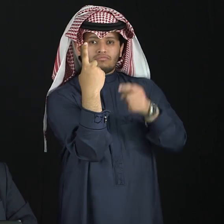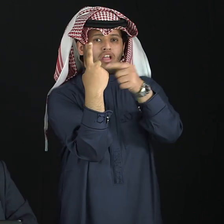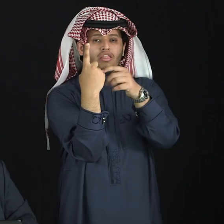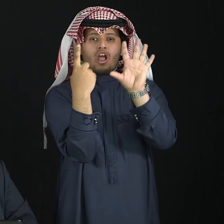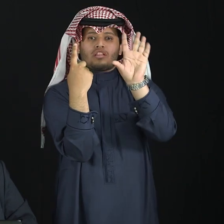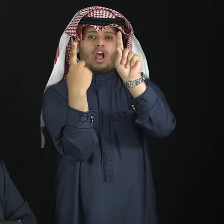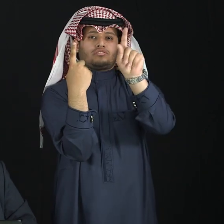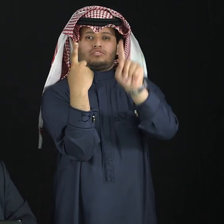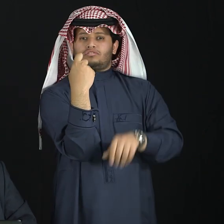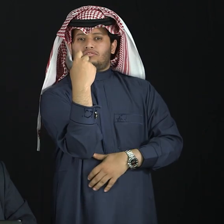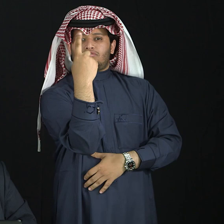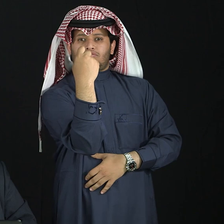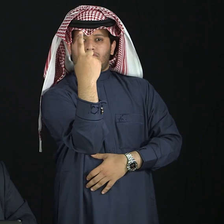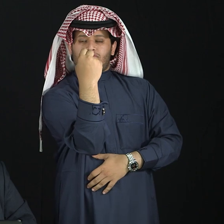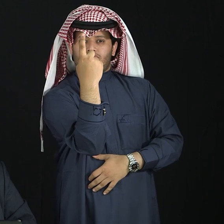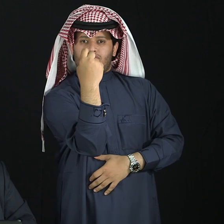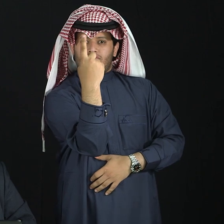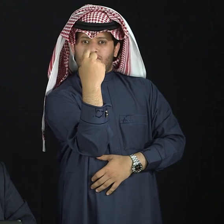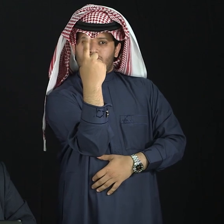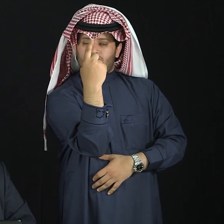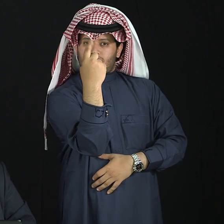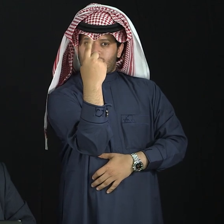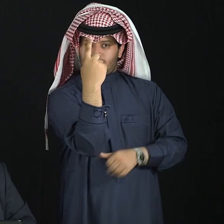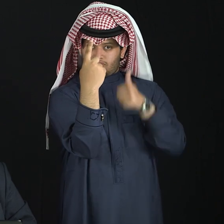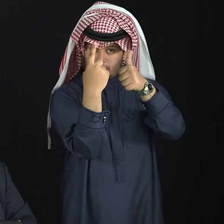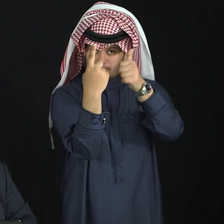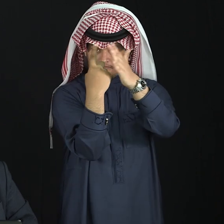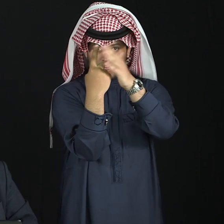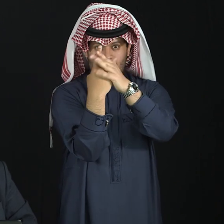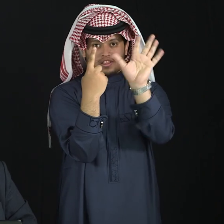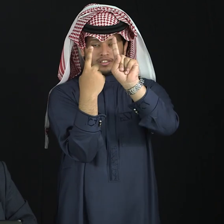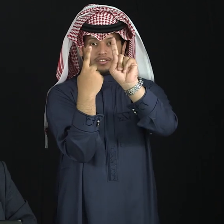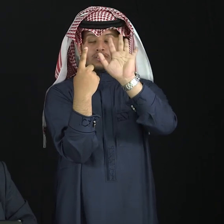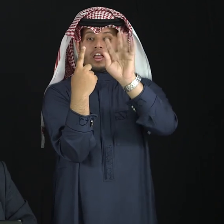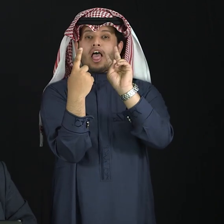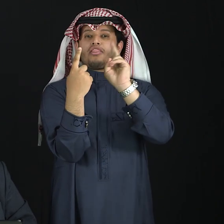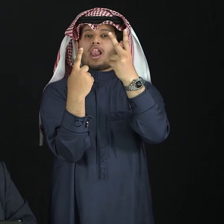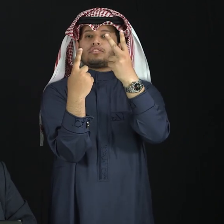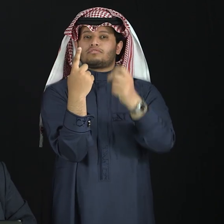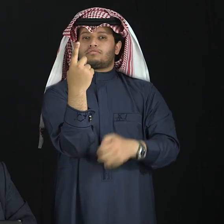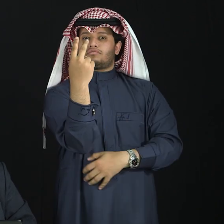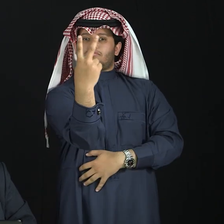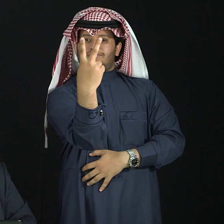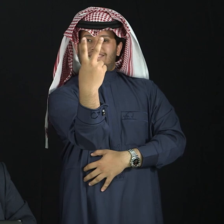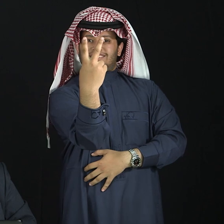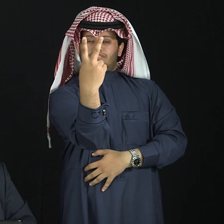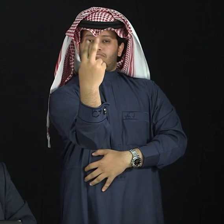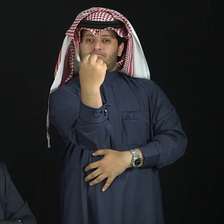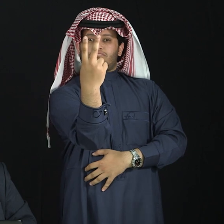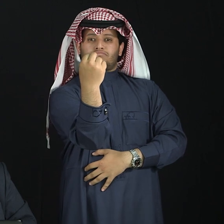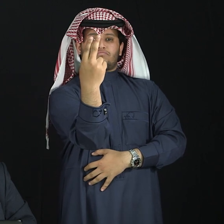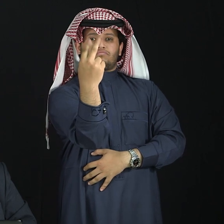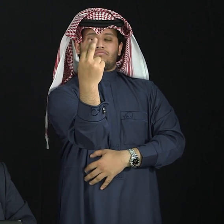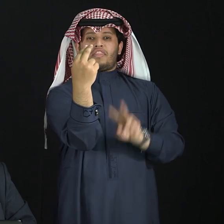make it twice like this. It means one, one. 12, this is two. Then, twice,